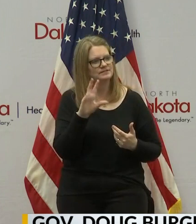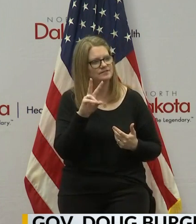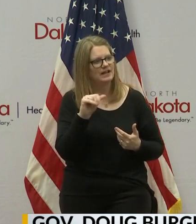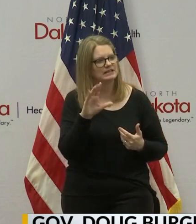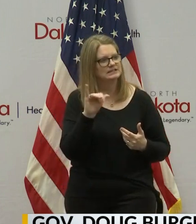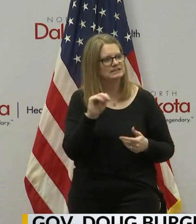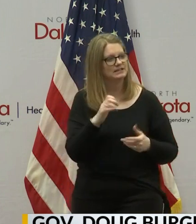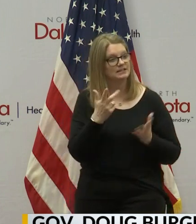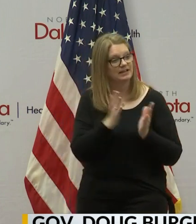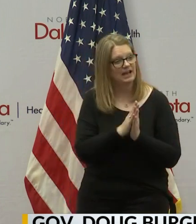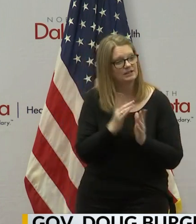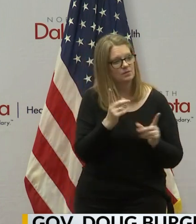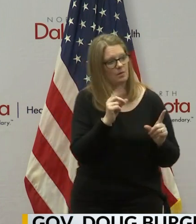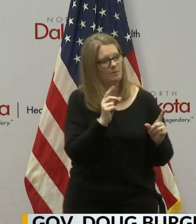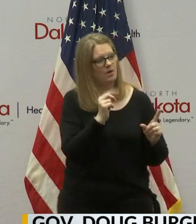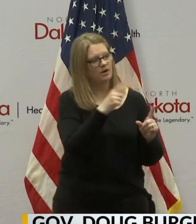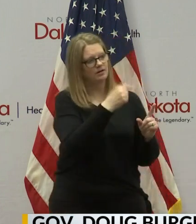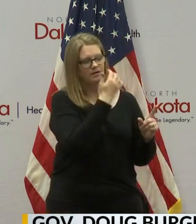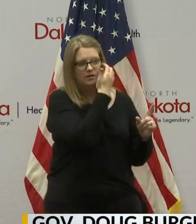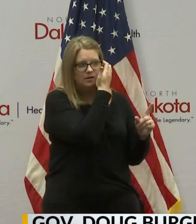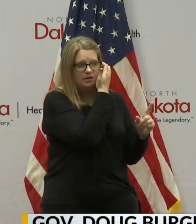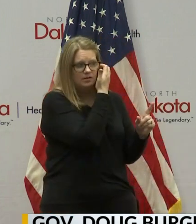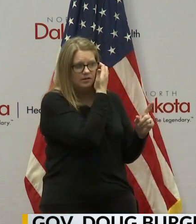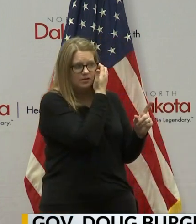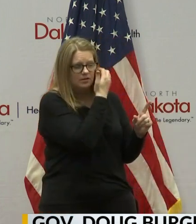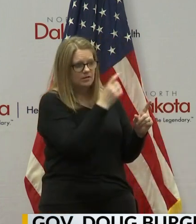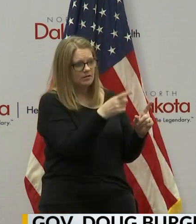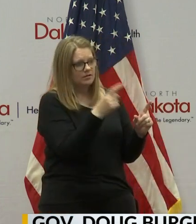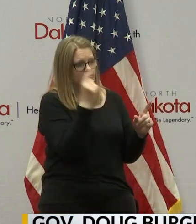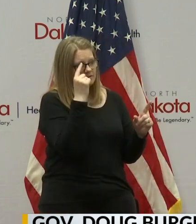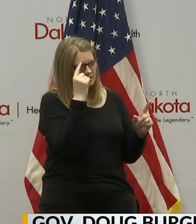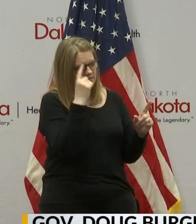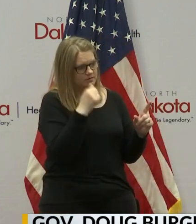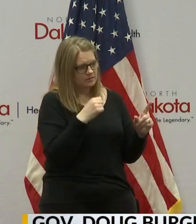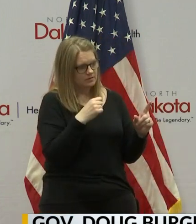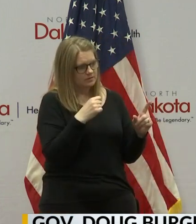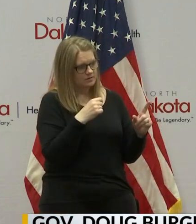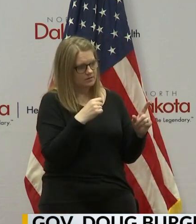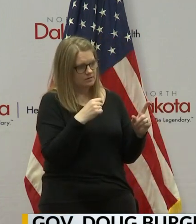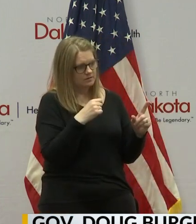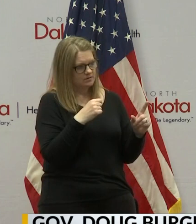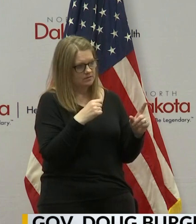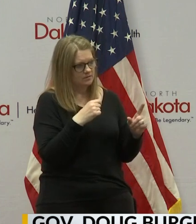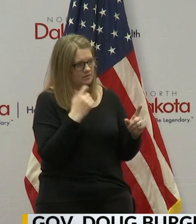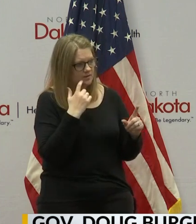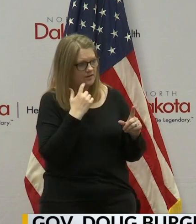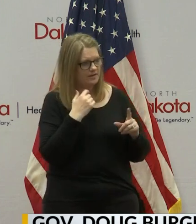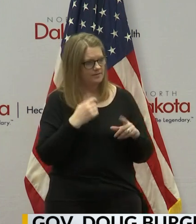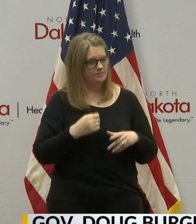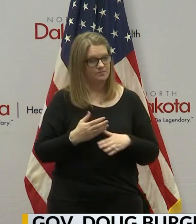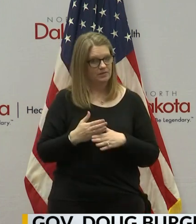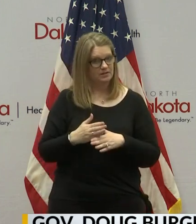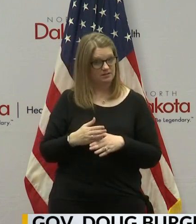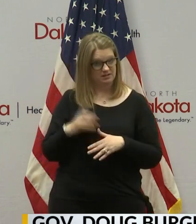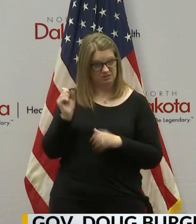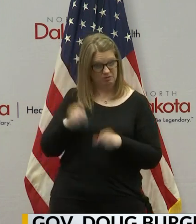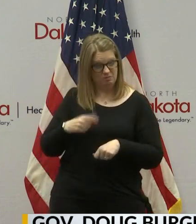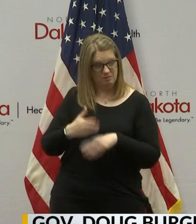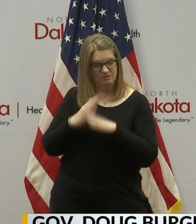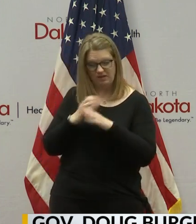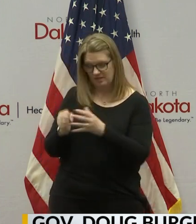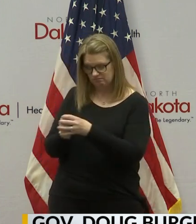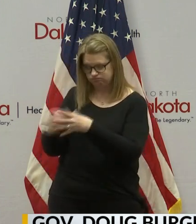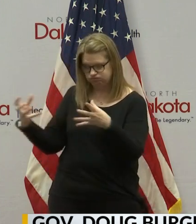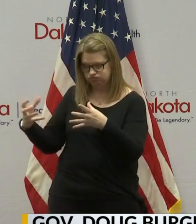You can ask one more and then back to online. Is there any way that this outbreak could have been prevented referring to the outbreak at LM?